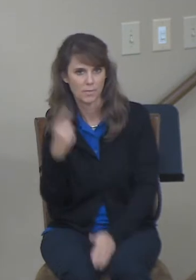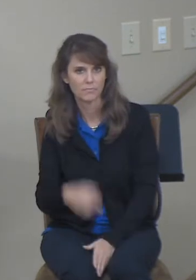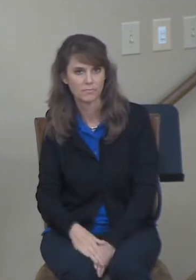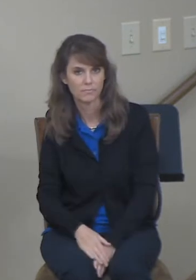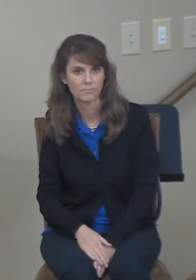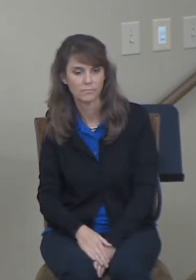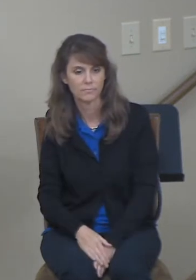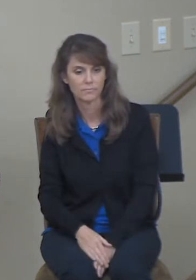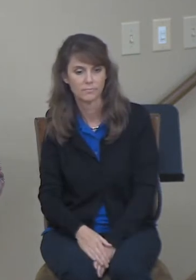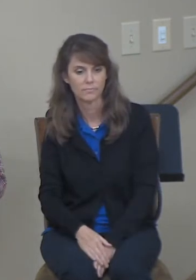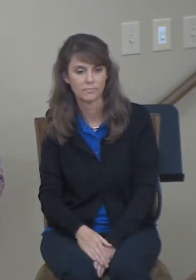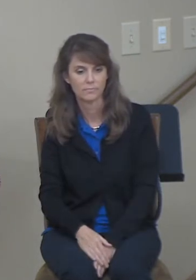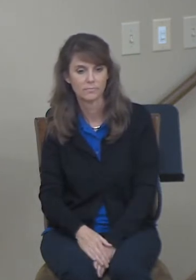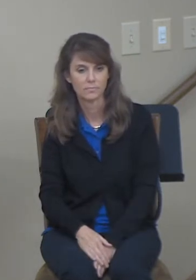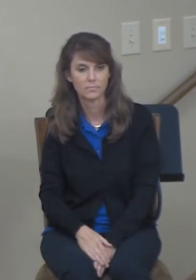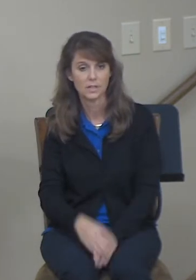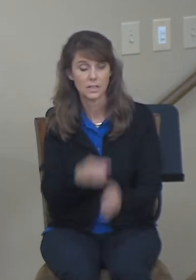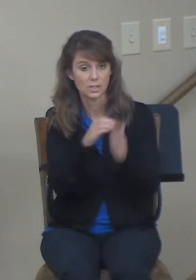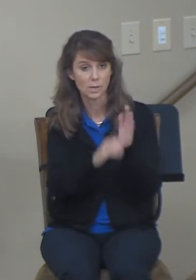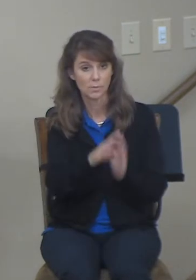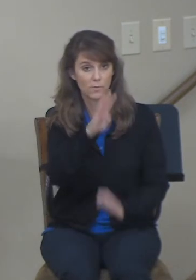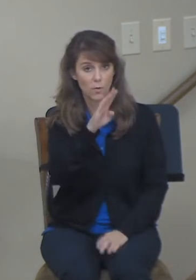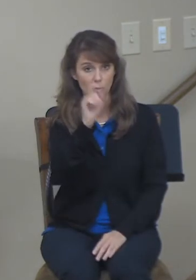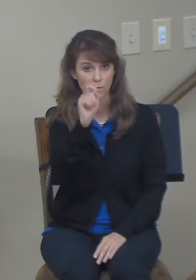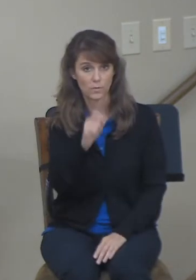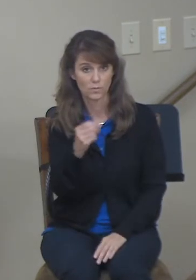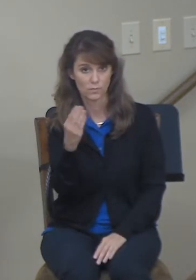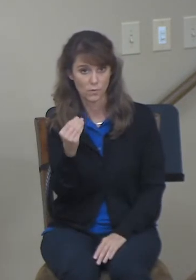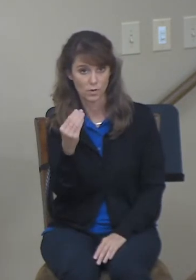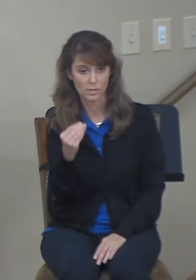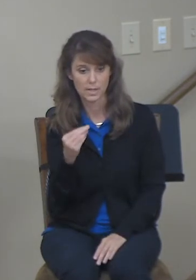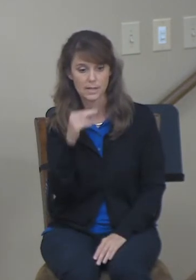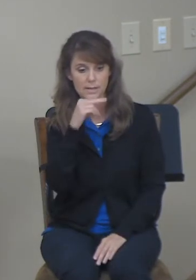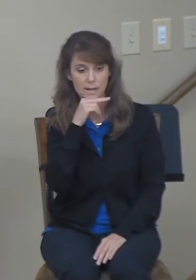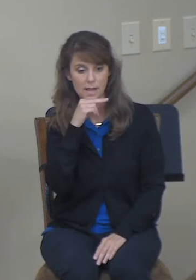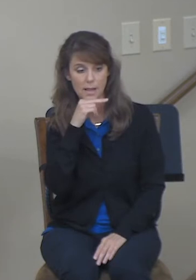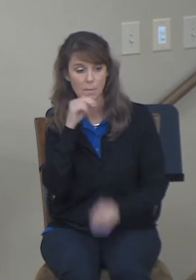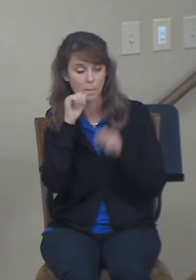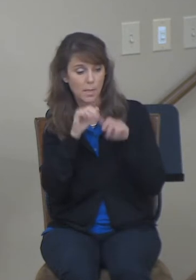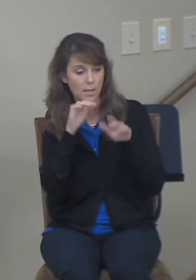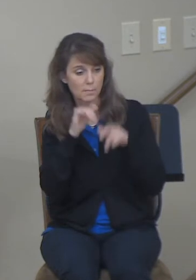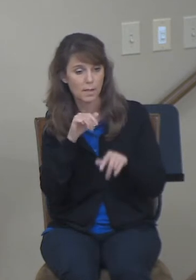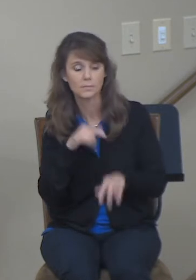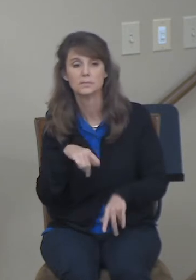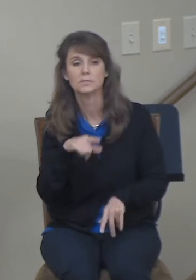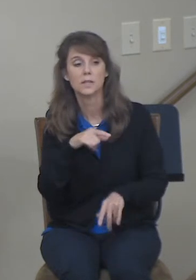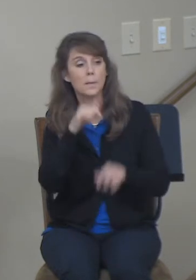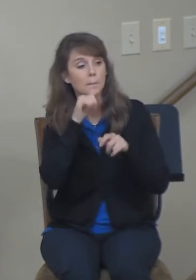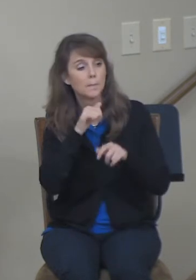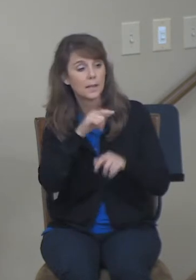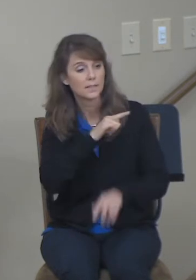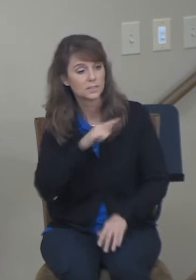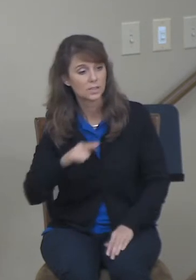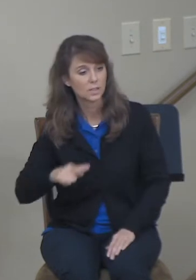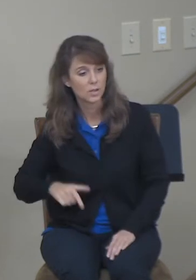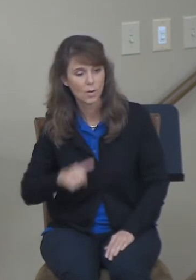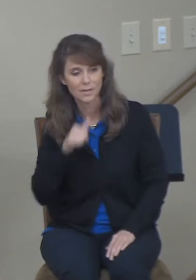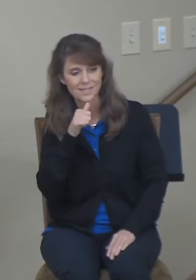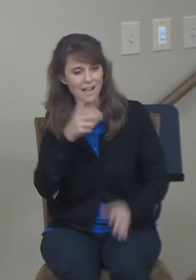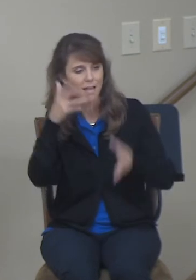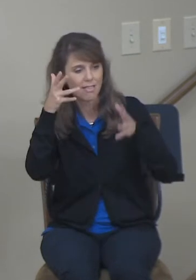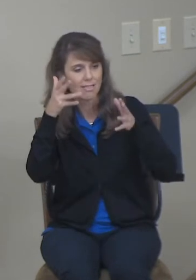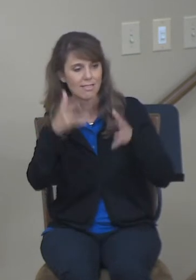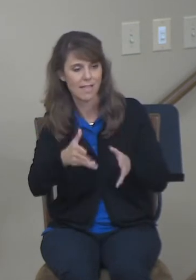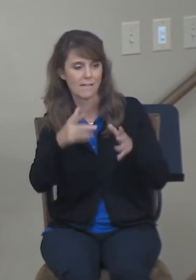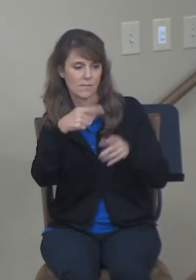at the end of verse 14 in chapter 4, when Naomi is being blessed, said, blessed is the Lord who has not left you without a